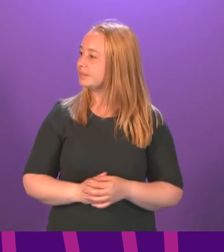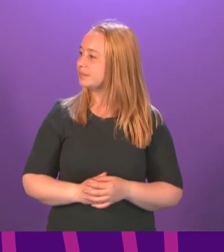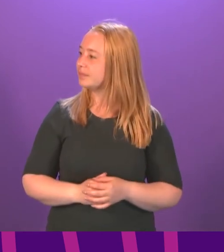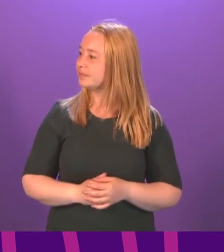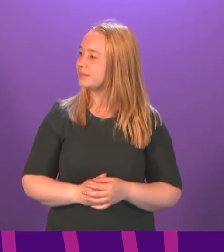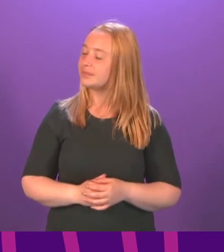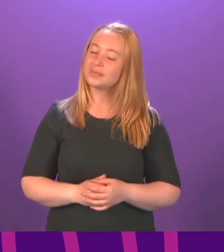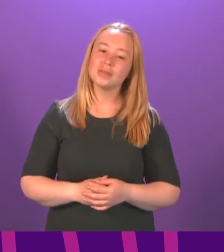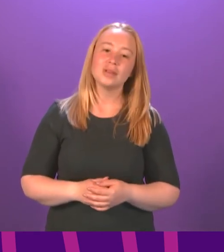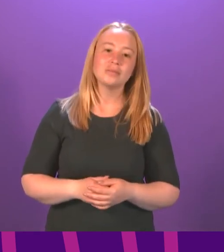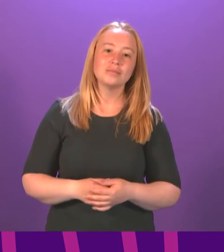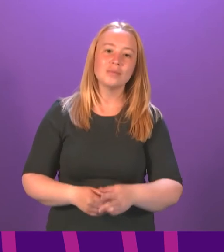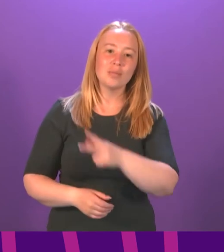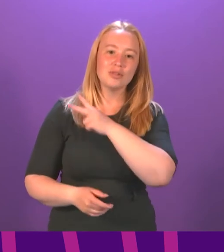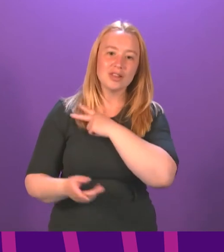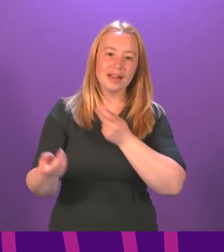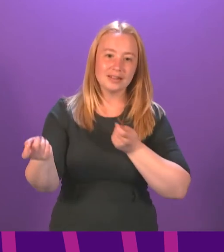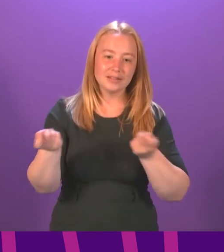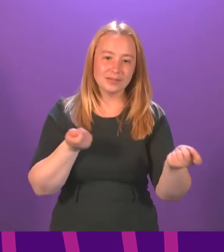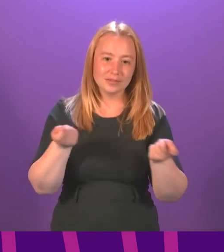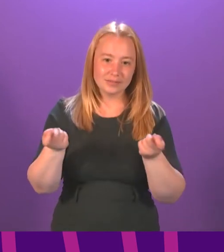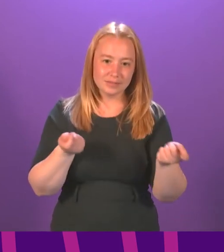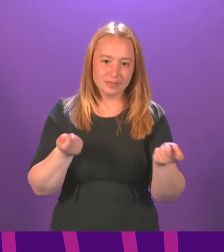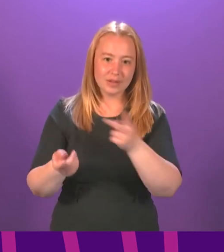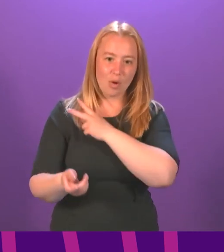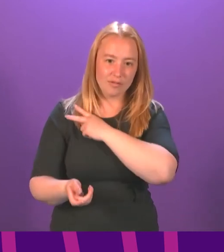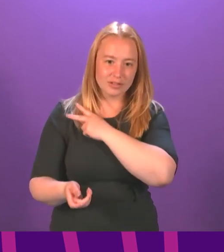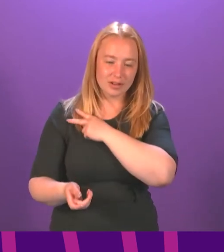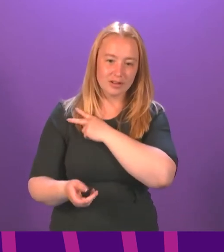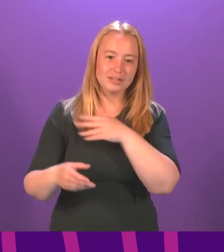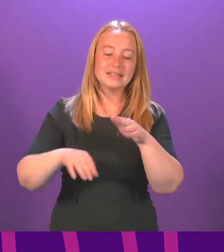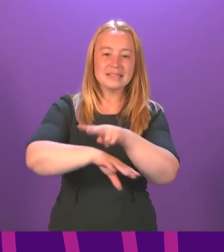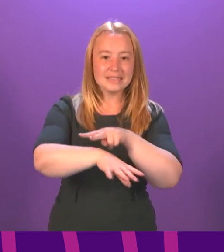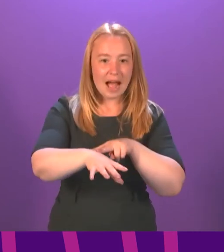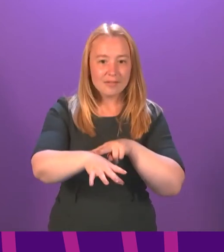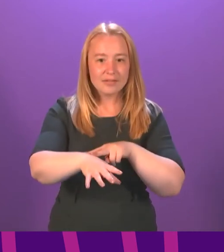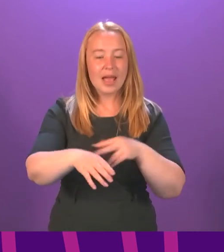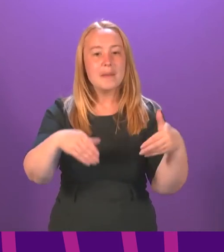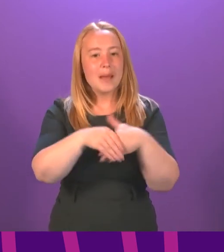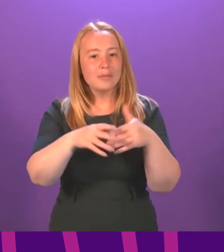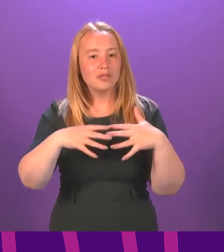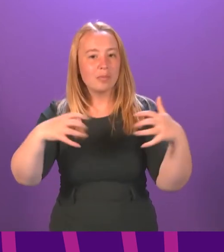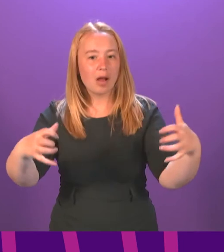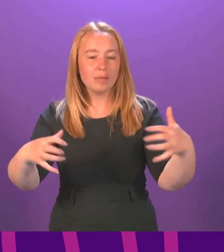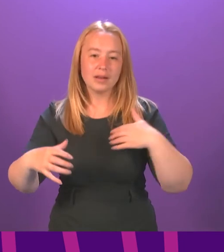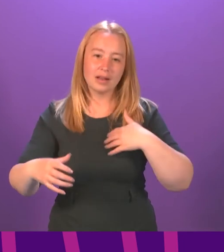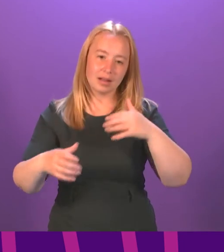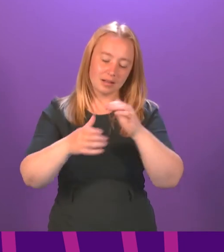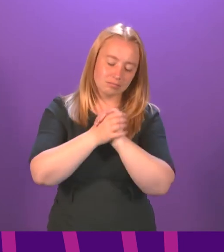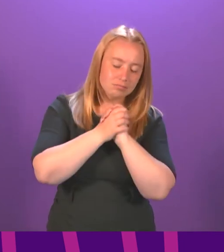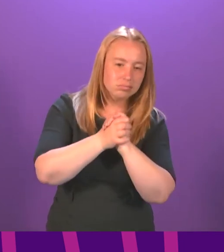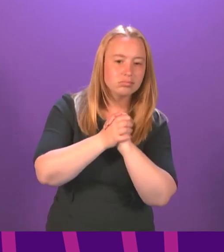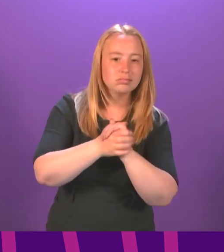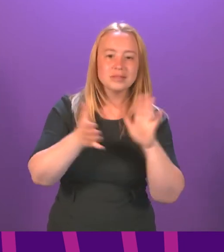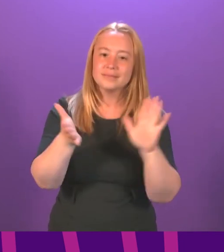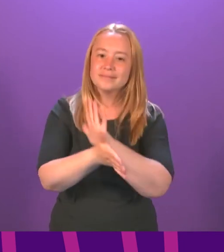Presiding Officer, members and staff of the Scottish Parliament, it is an honour and a joy to lead